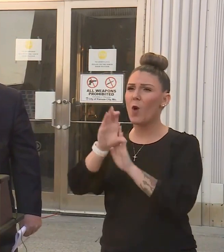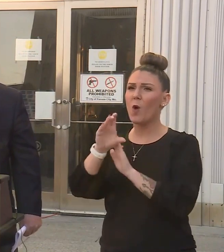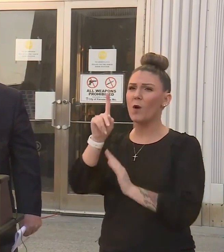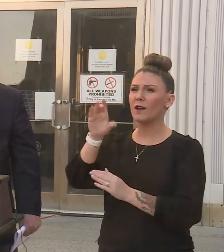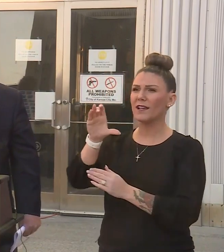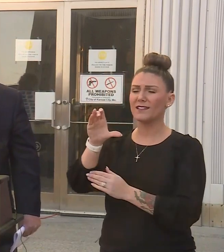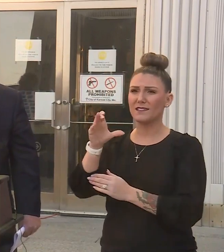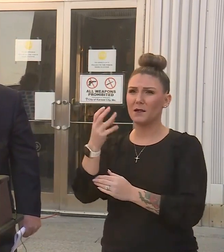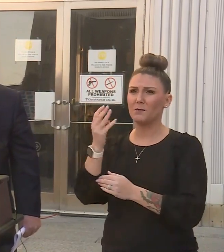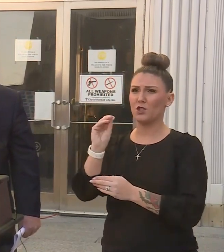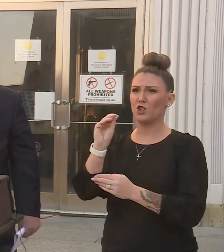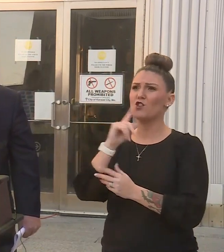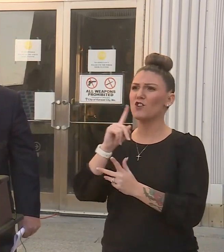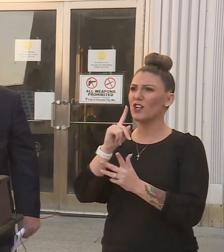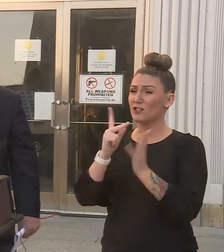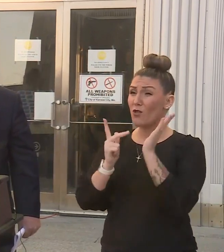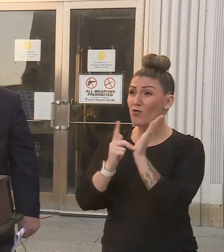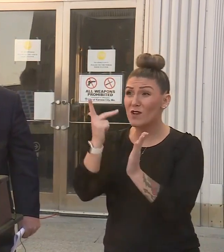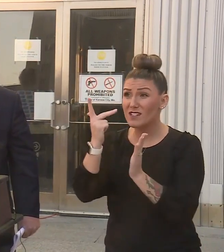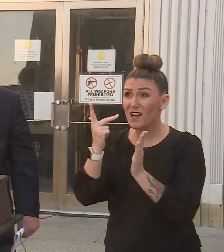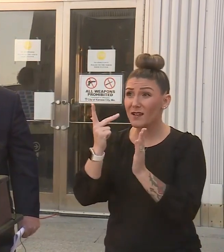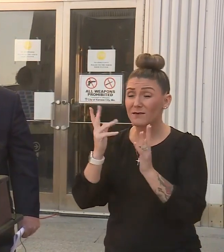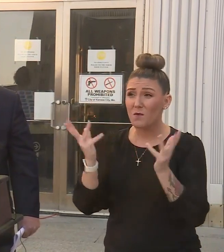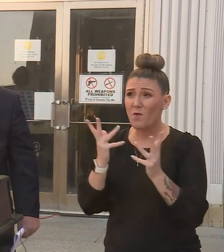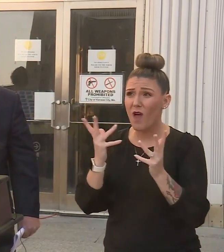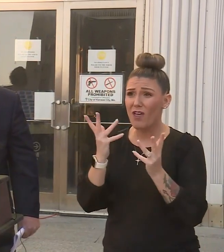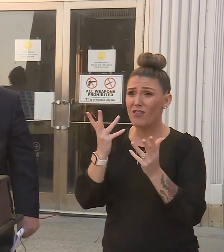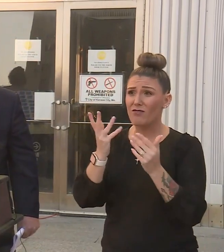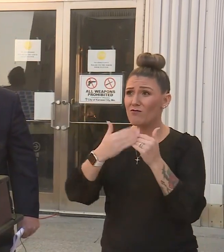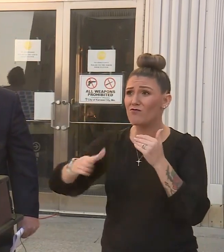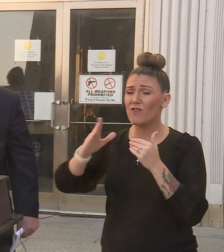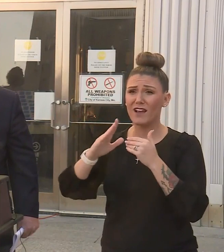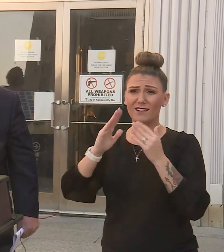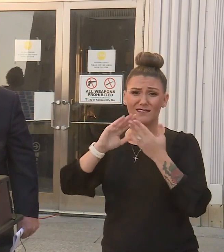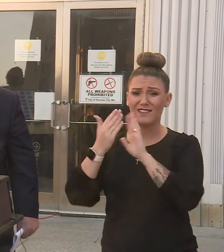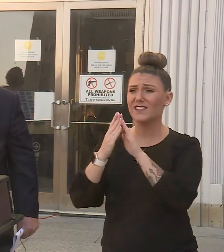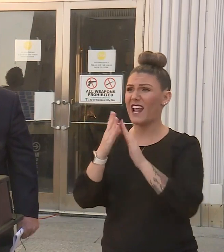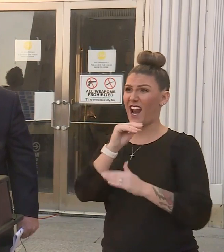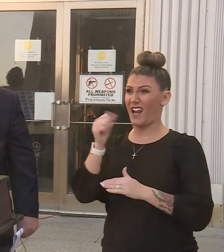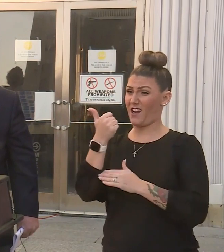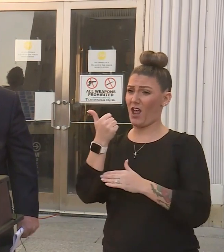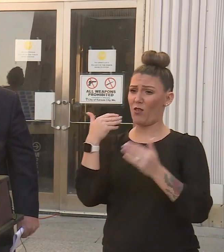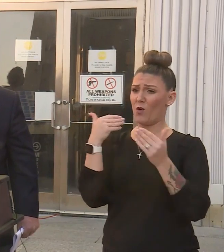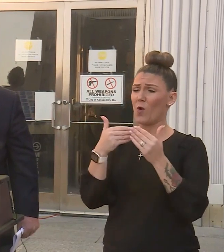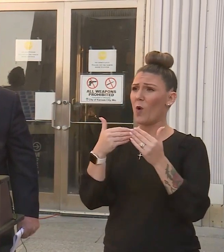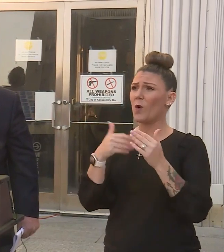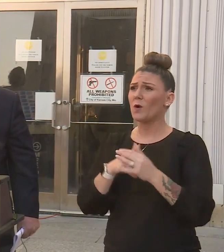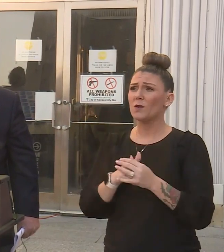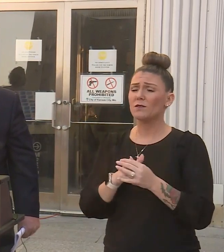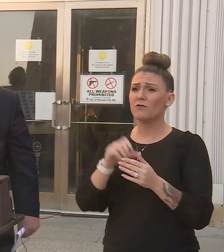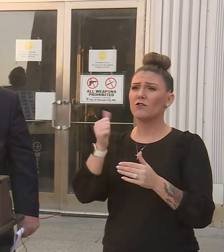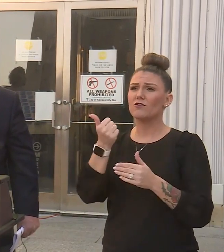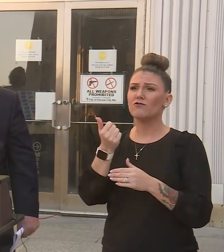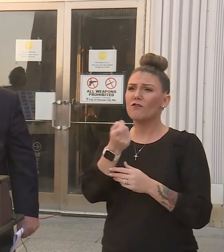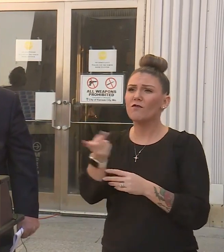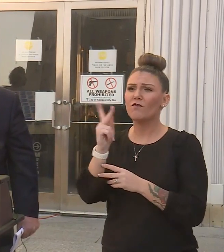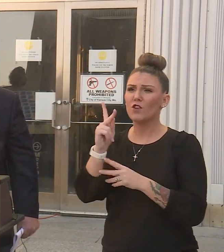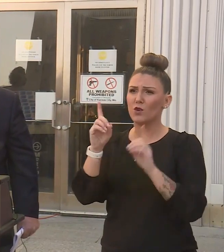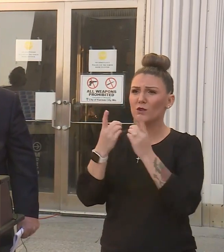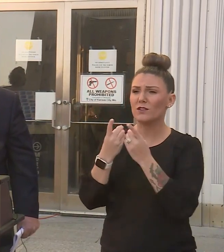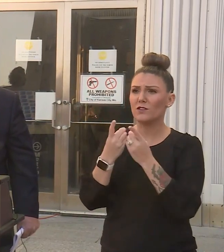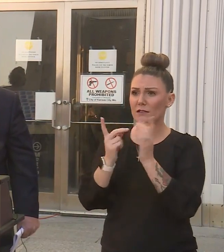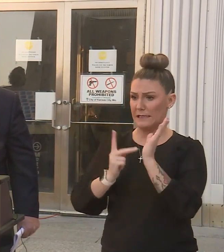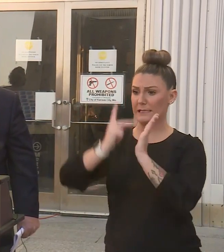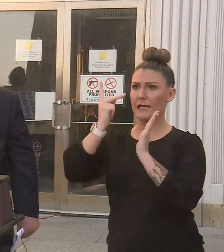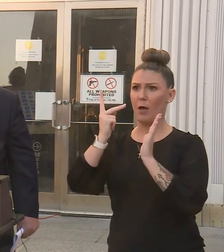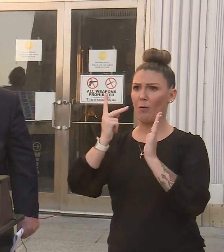where the rate is three times what it is for the rest of the city. There's another one close to it. There's a couple of districts where it's doubled what